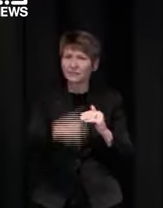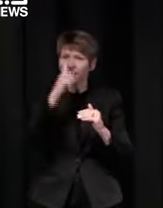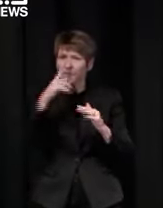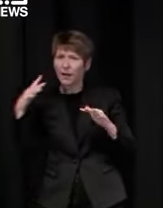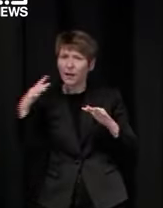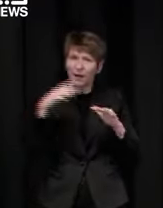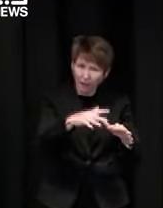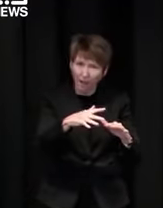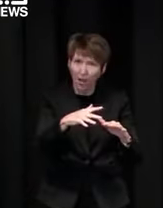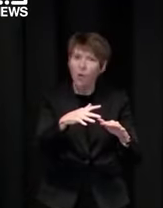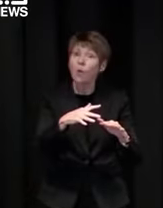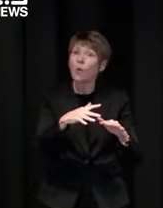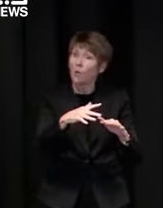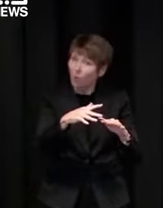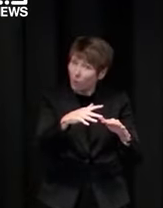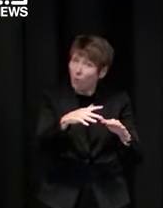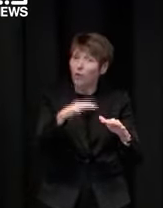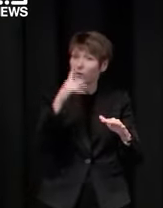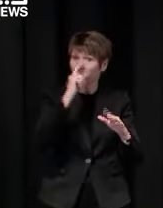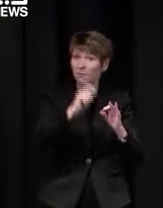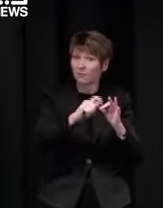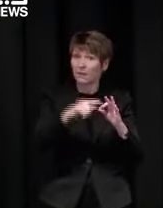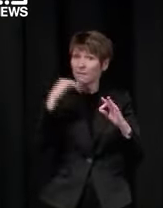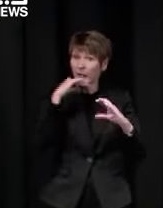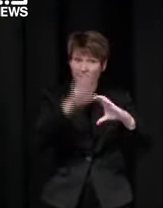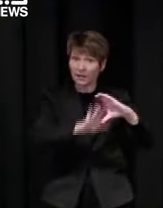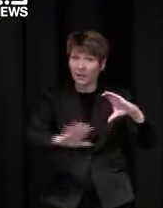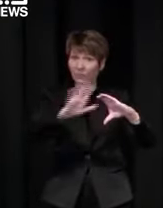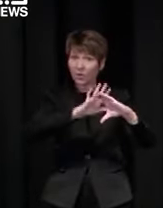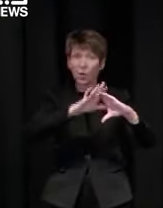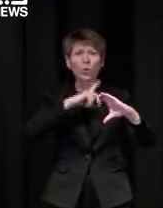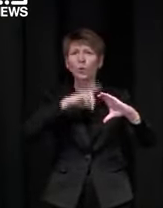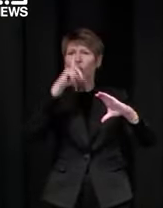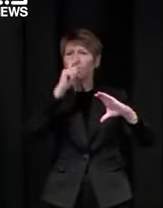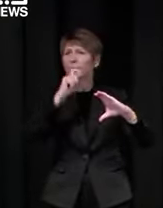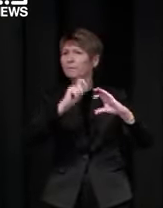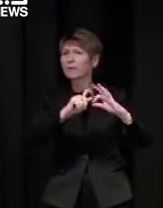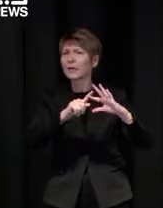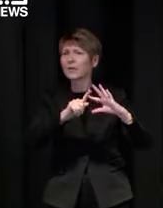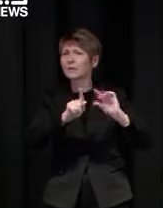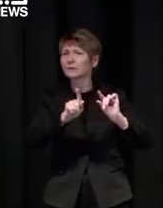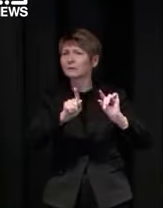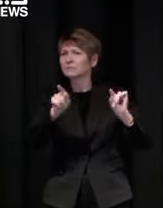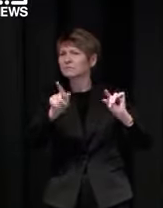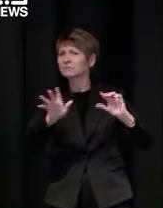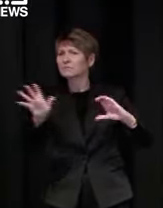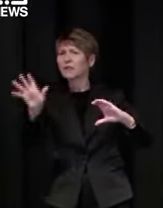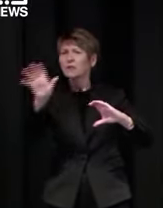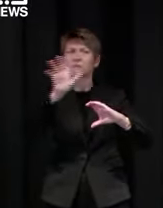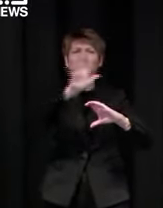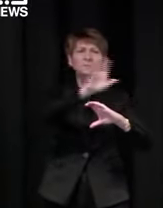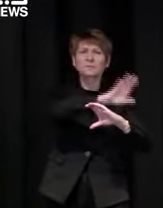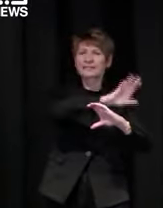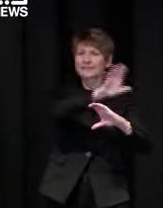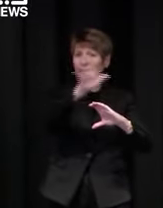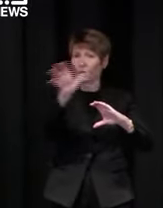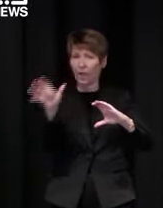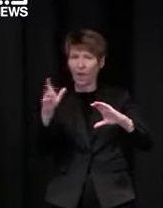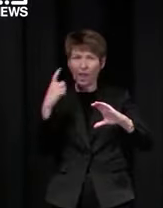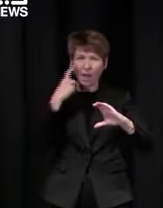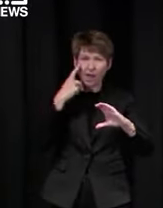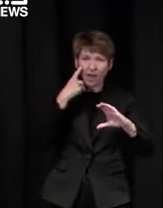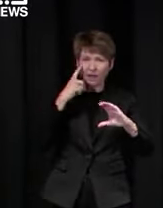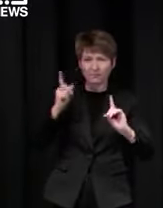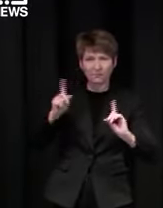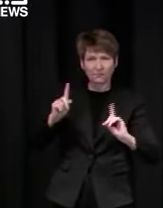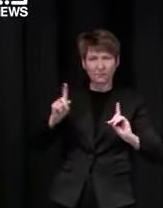whether in the city of melbourne or in the suburbs of melbourne um where we can trial those numbers um in real